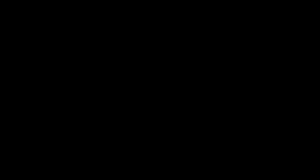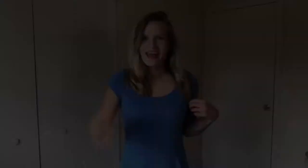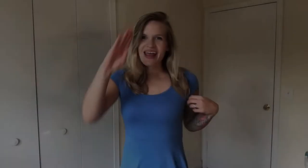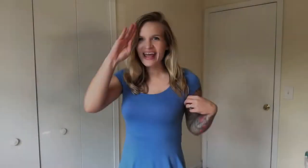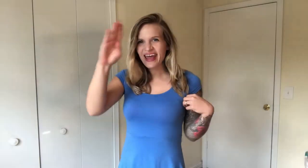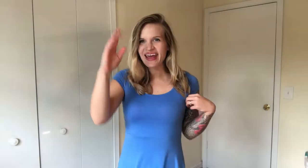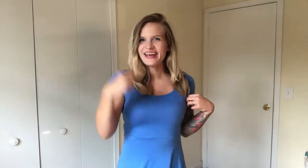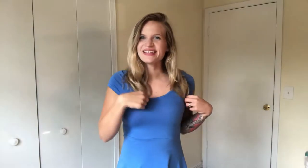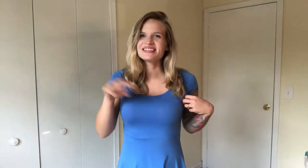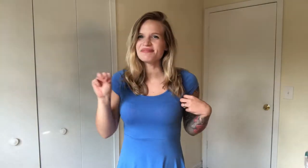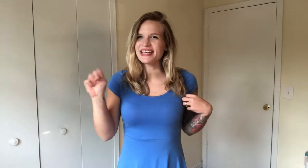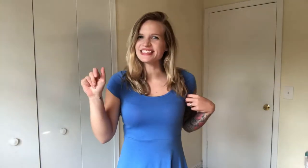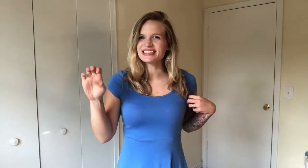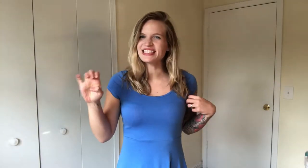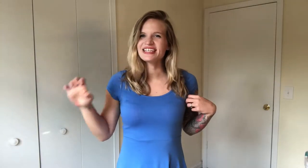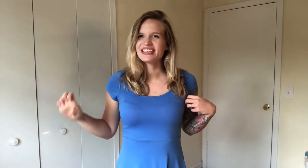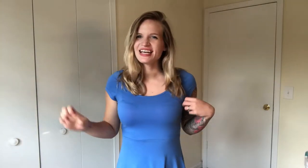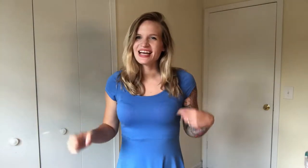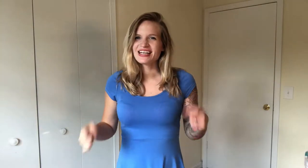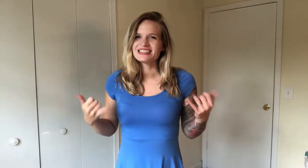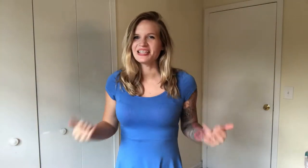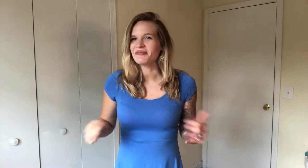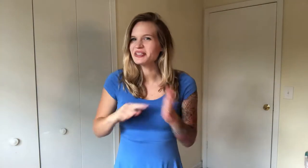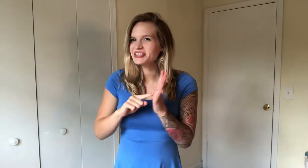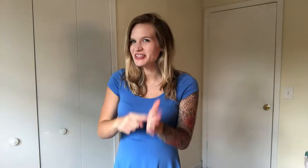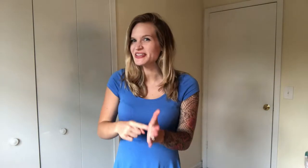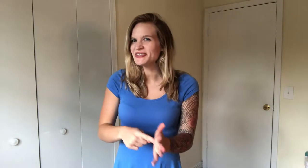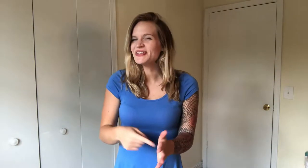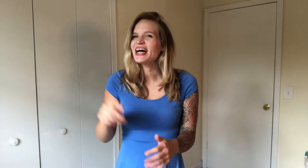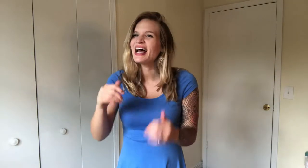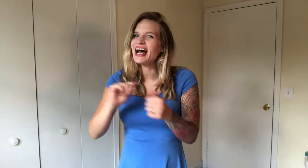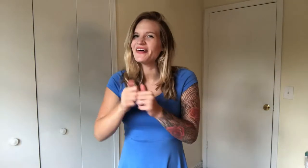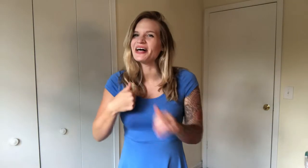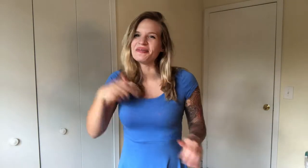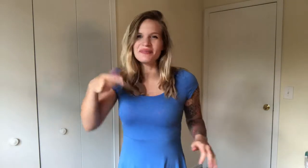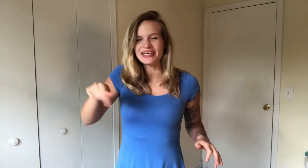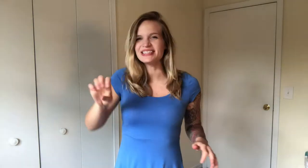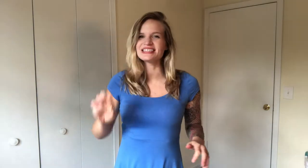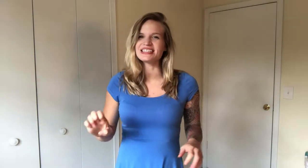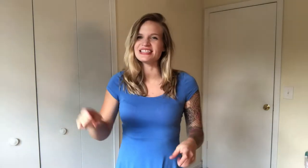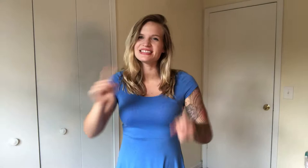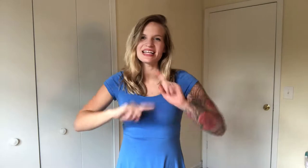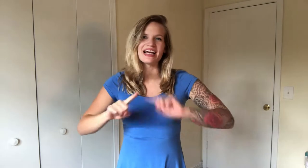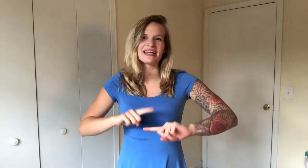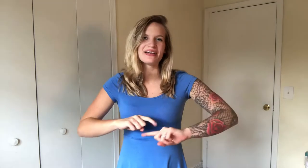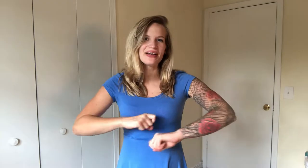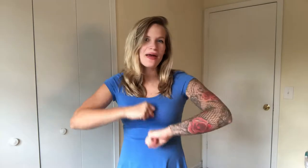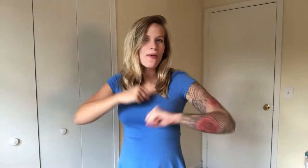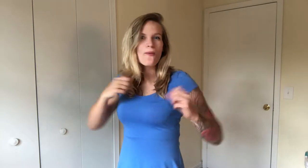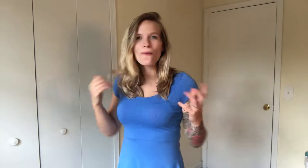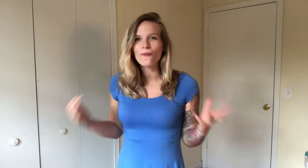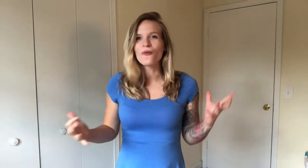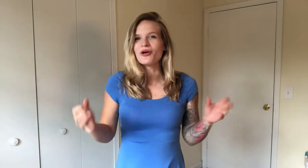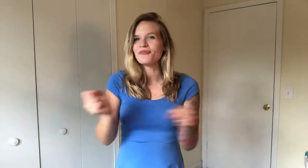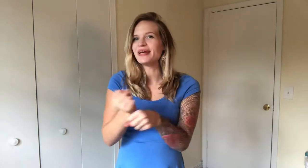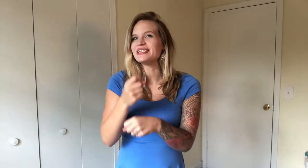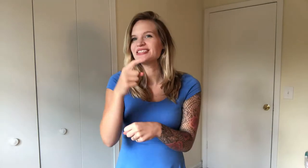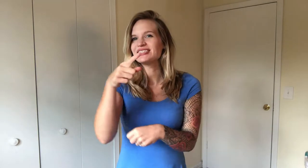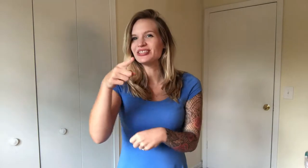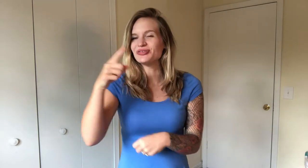Hey, it's Macy. Today I'm going to show you how I PSE signed what makes you